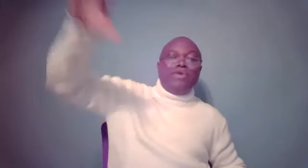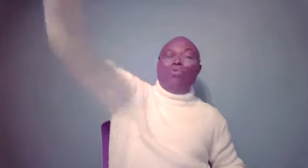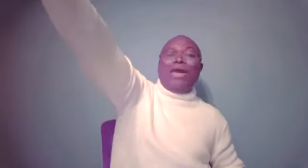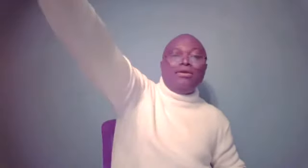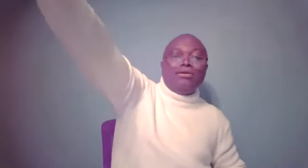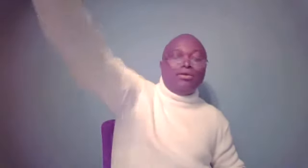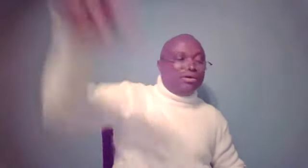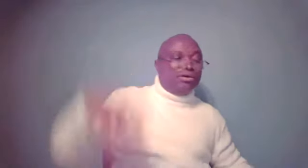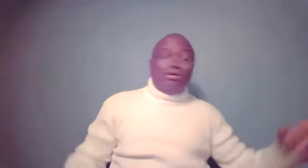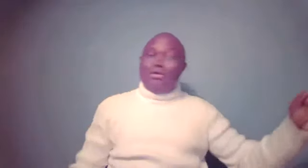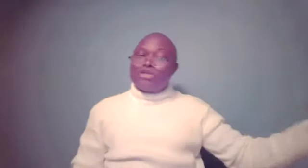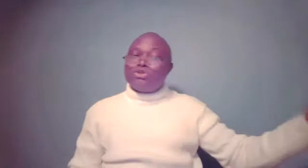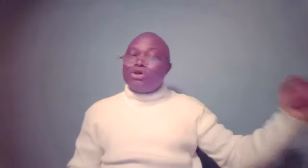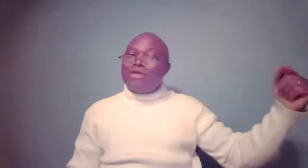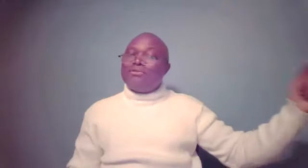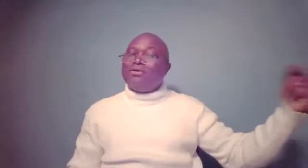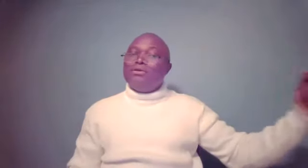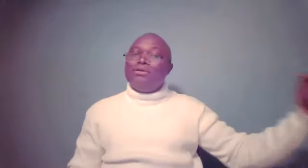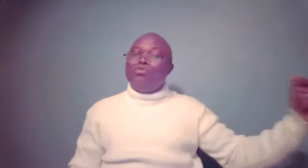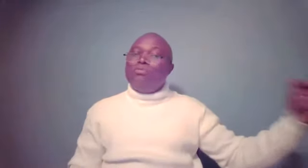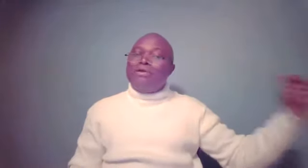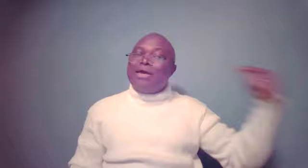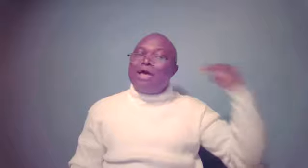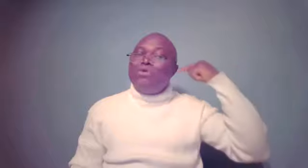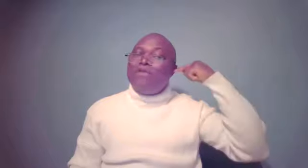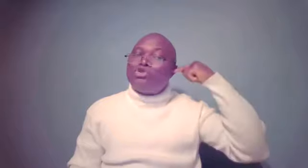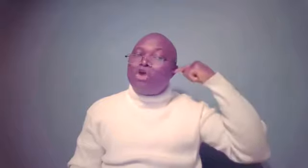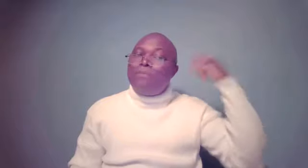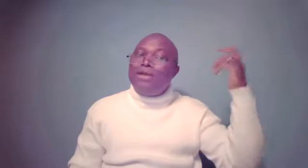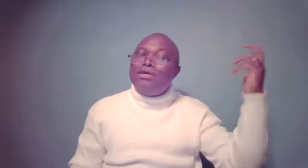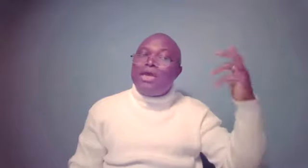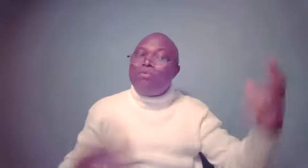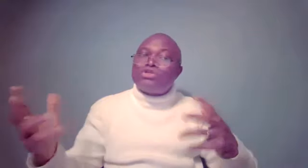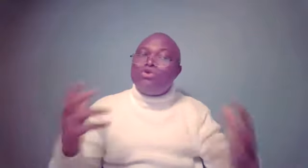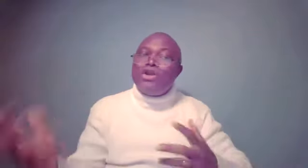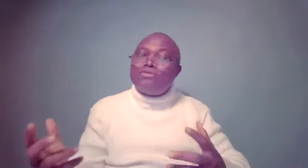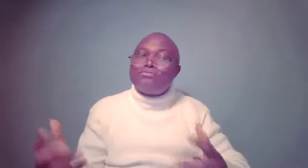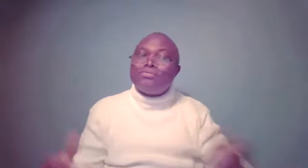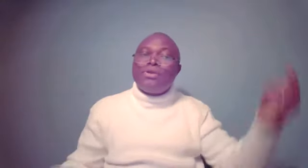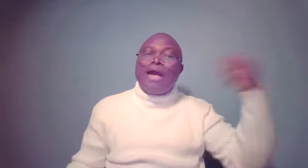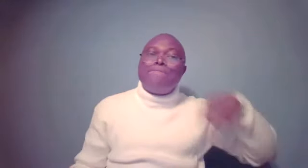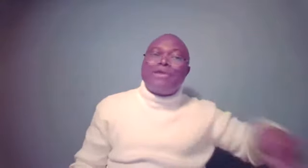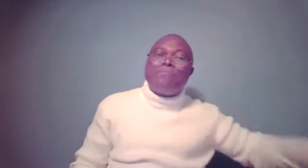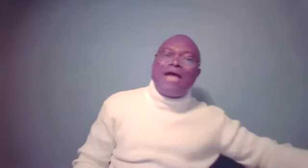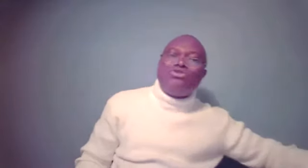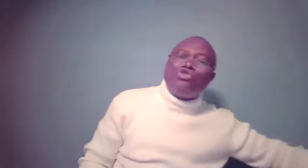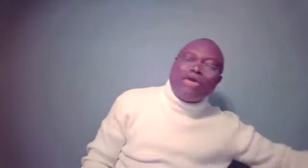be away. It has to be such that the woman, Rebecca, would eavesdrop and hear what's going on and prepare Jacob